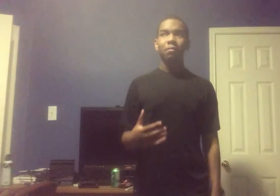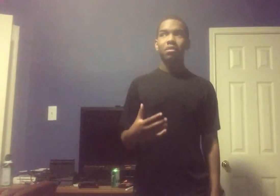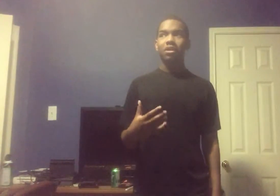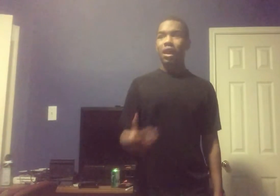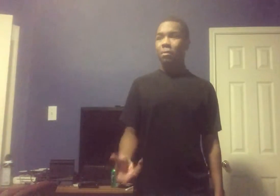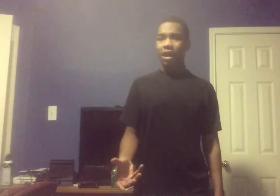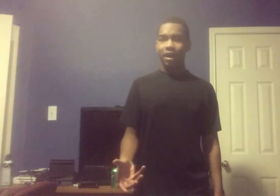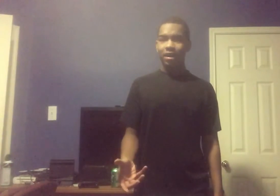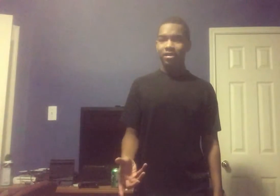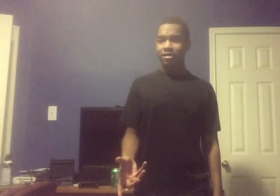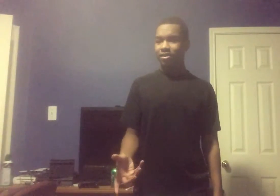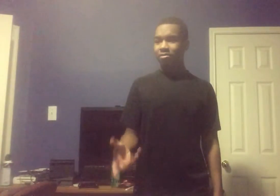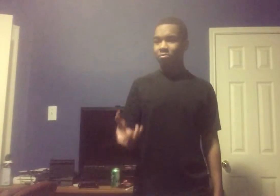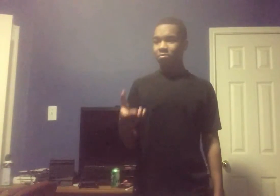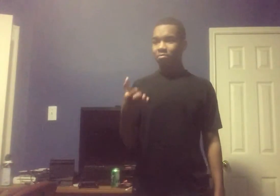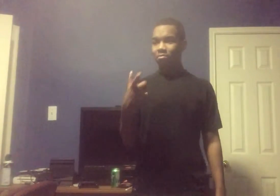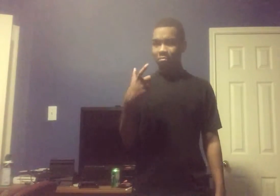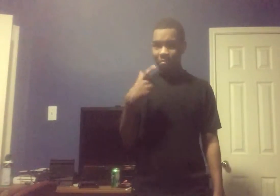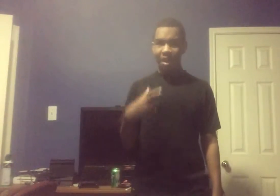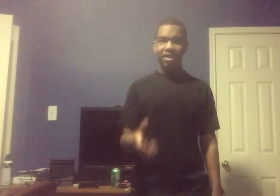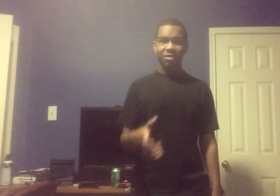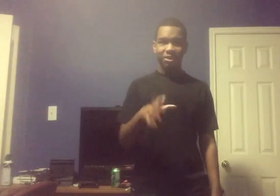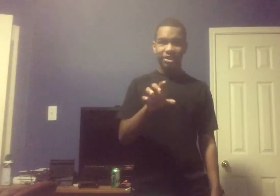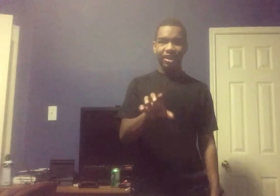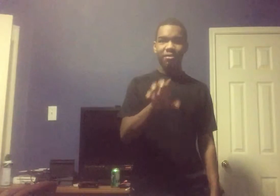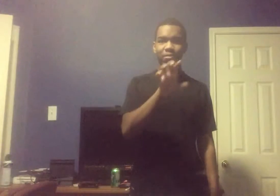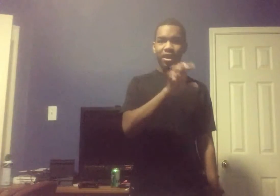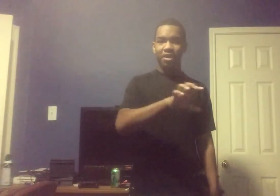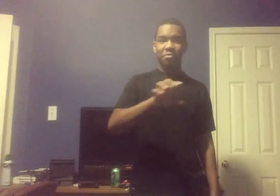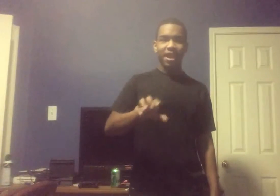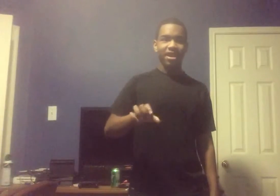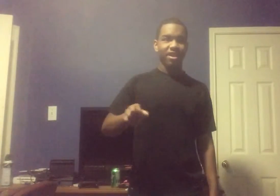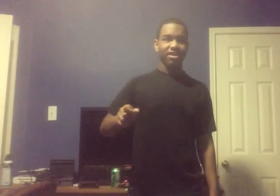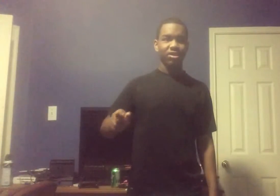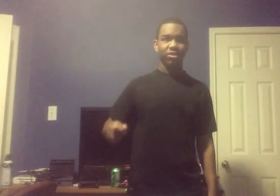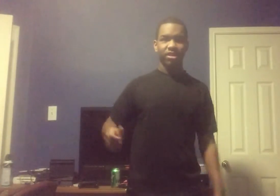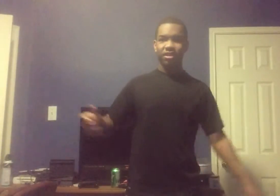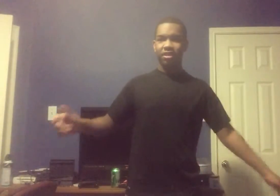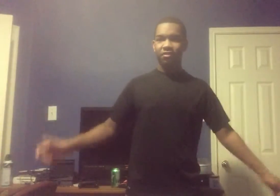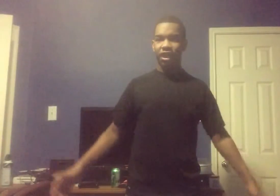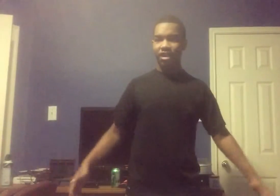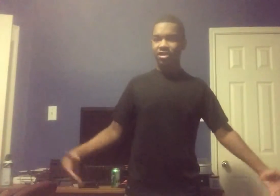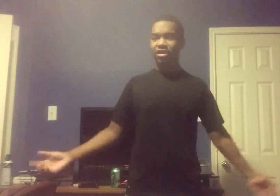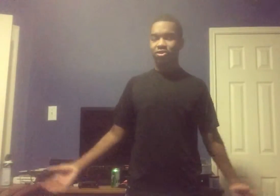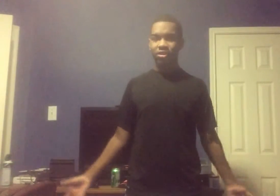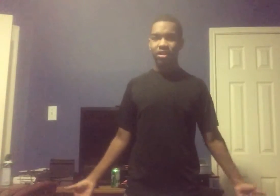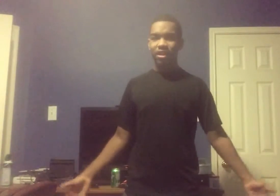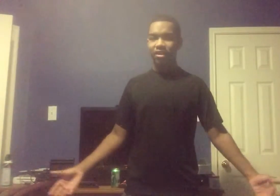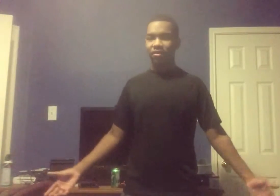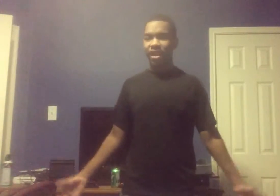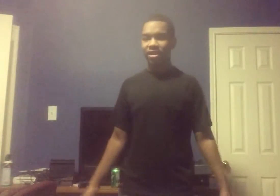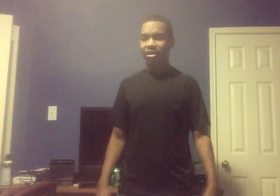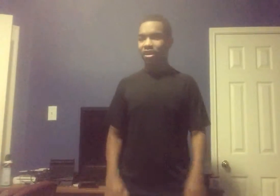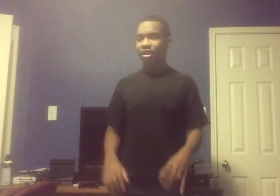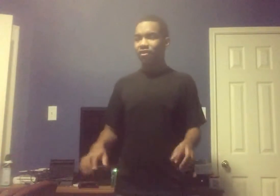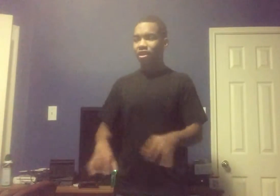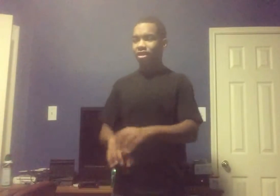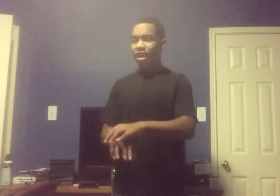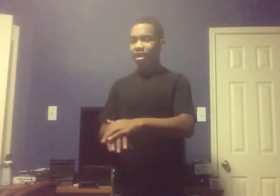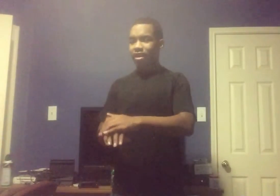They're not bad guys Mike is legit Playing the bad guy In this situation He's Invader They thought that